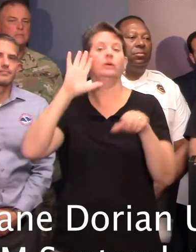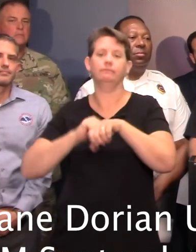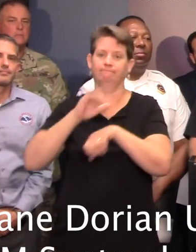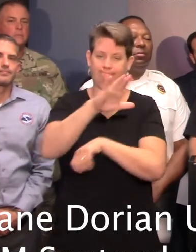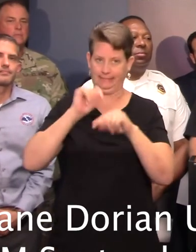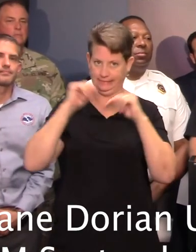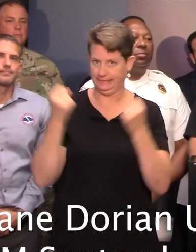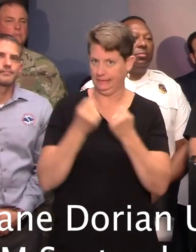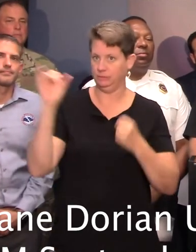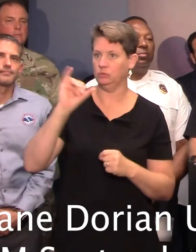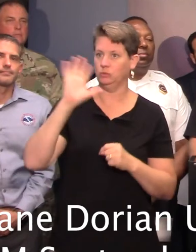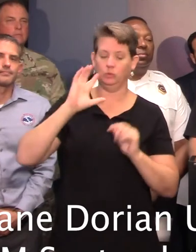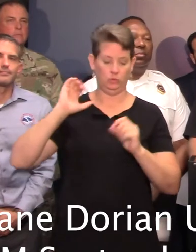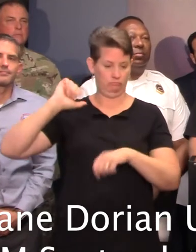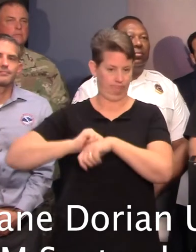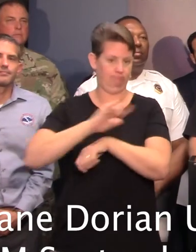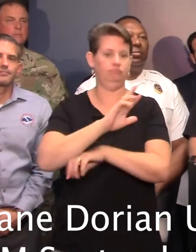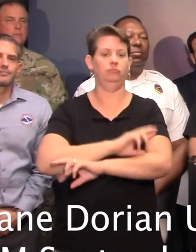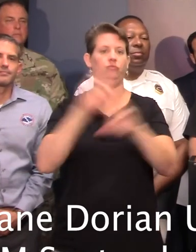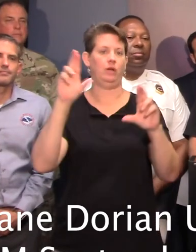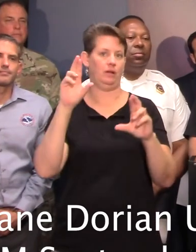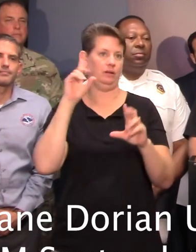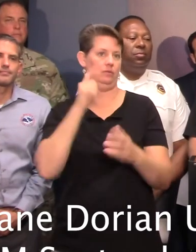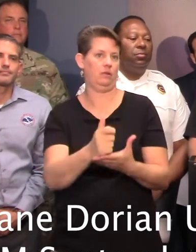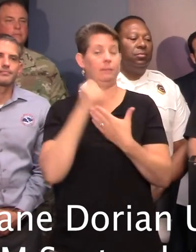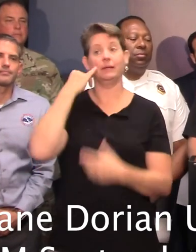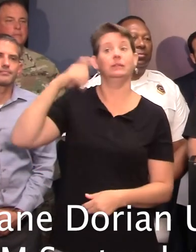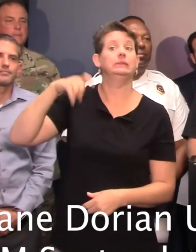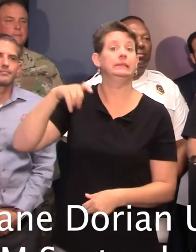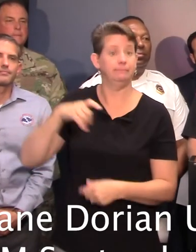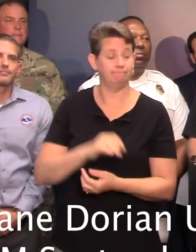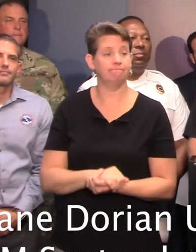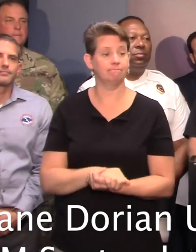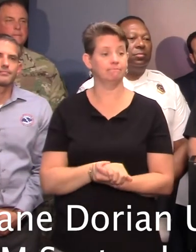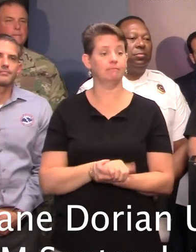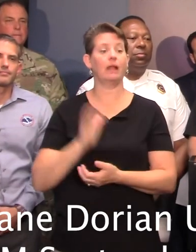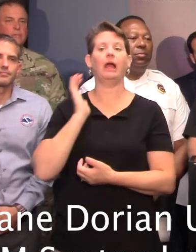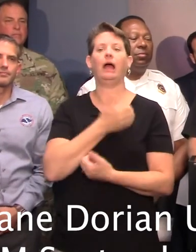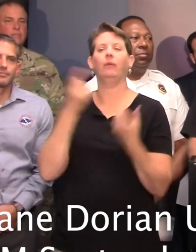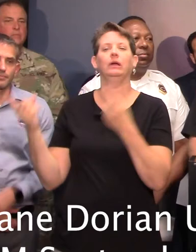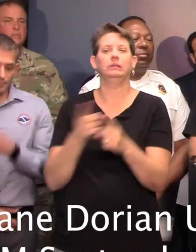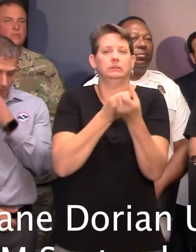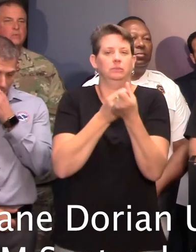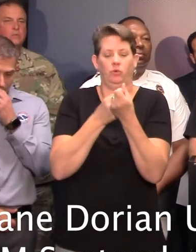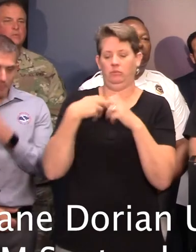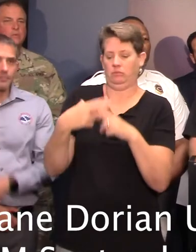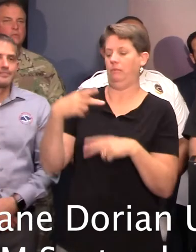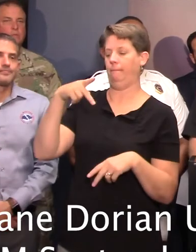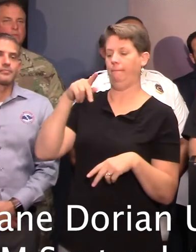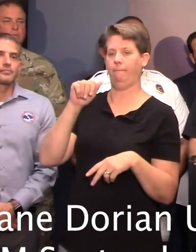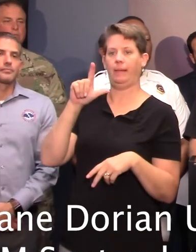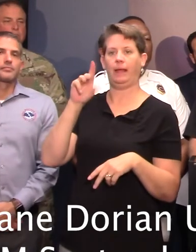here in state, staged and for the ready, should they be needed. Our incident support team, the Palmetto Incident Support